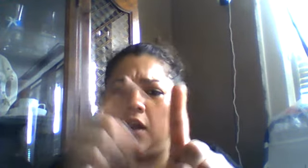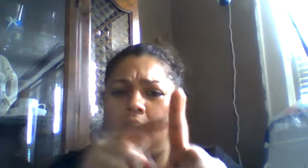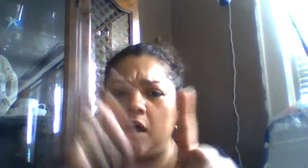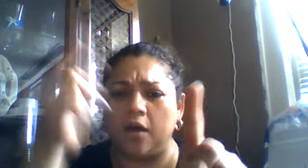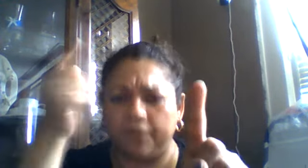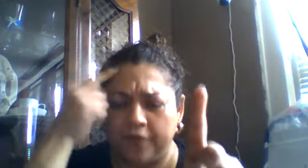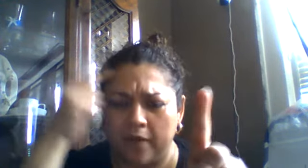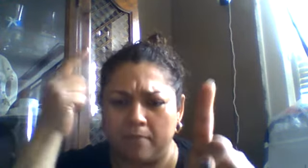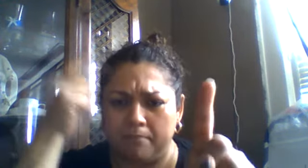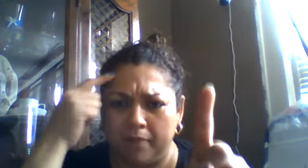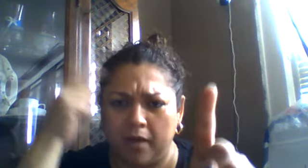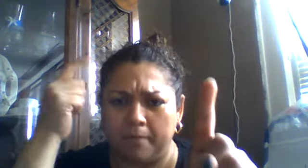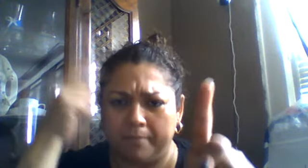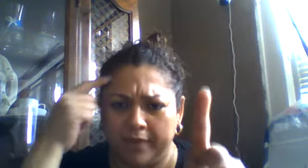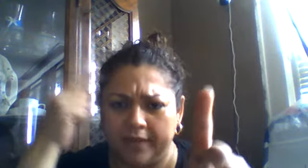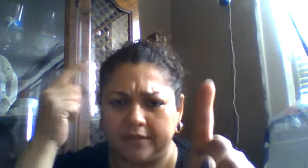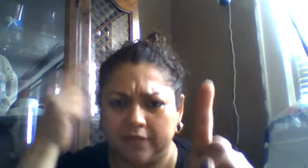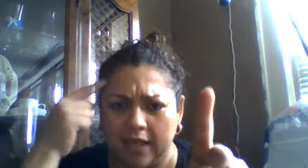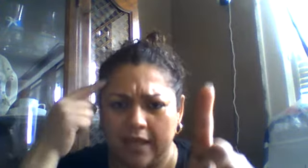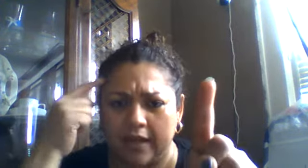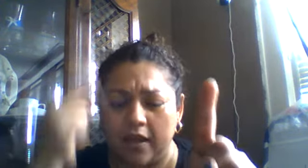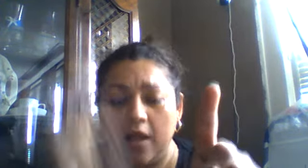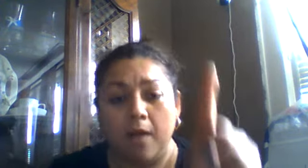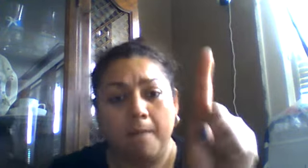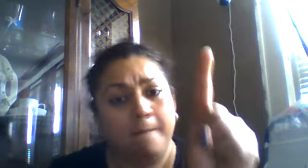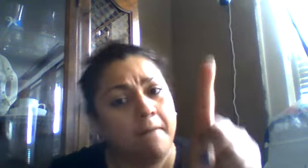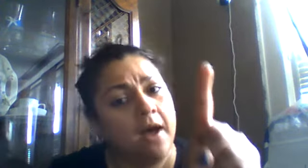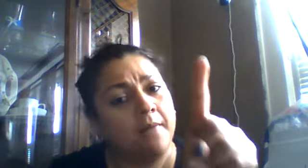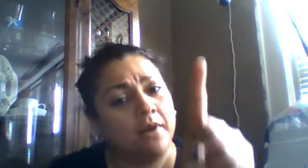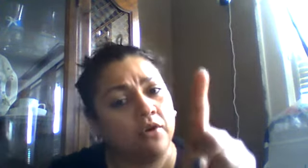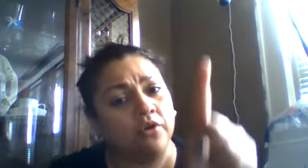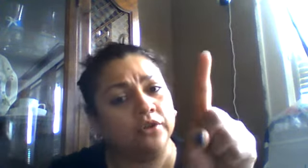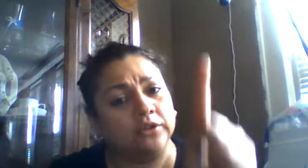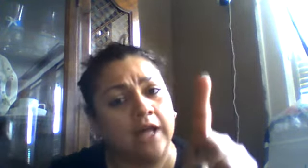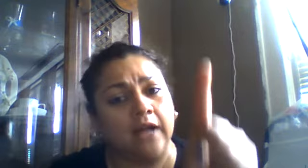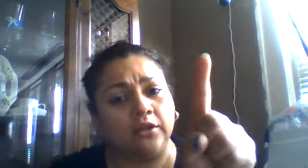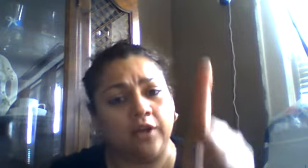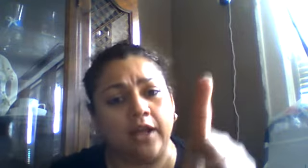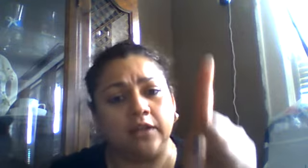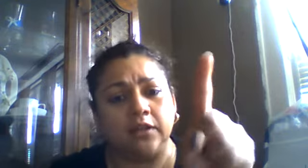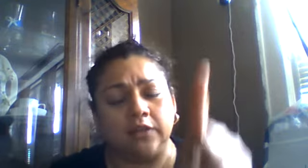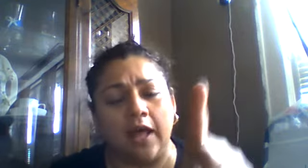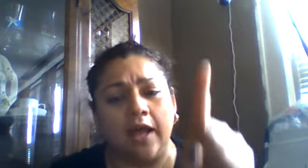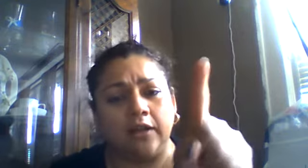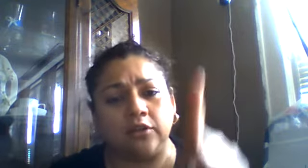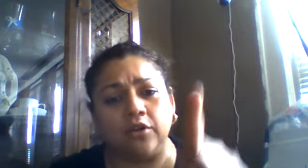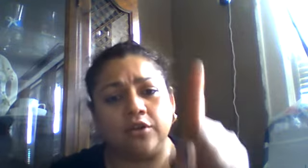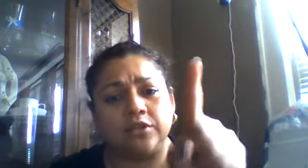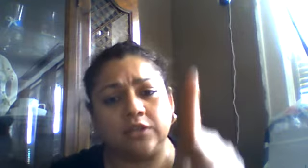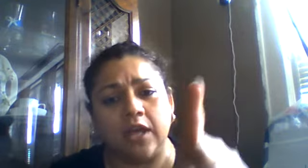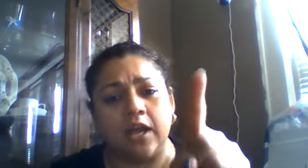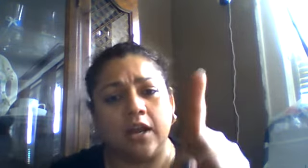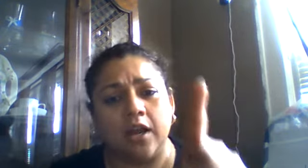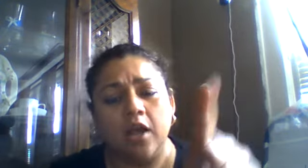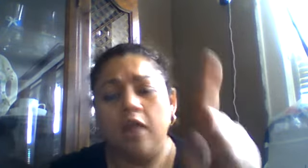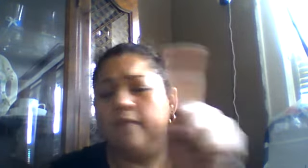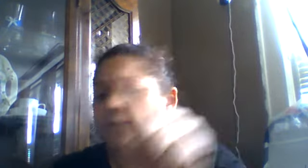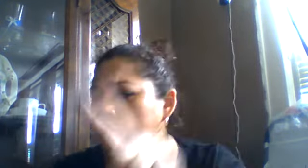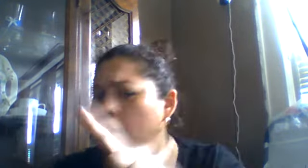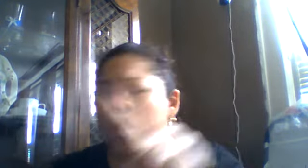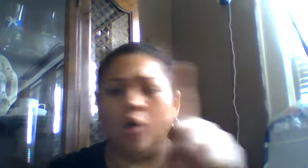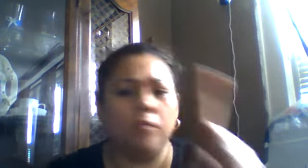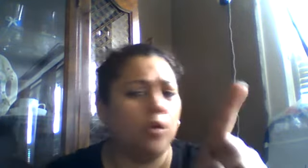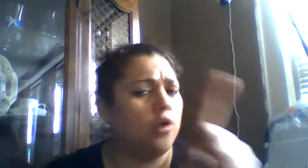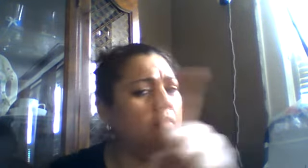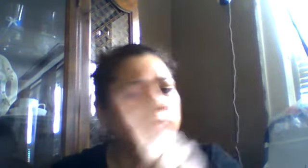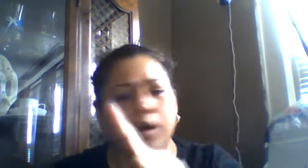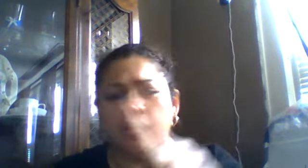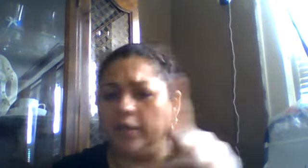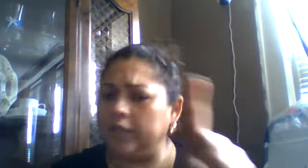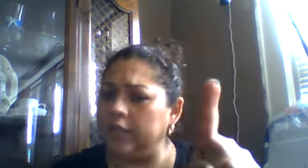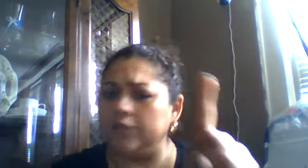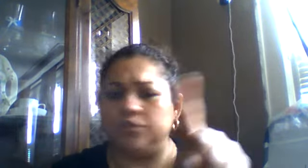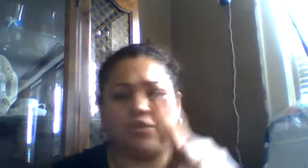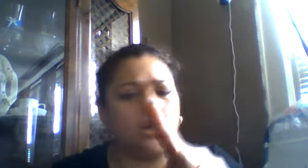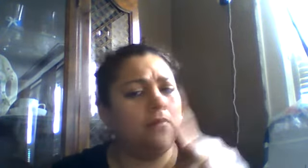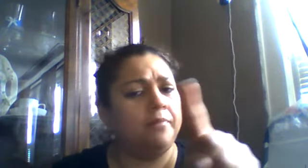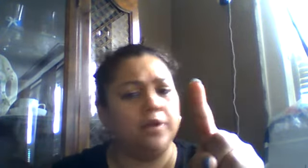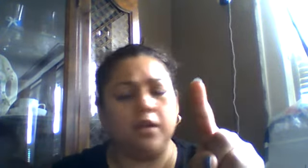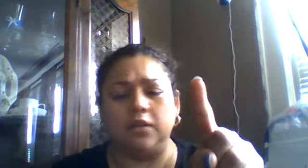off and bumped his head. Mama called the doctor and the doctor said, no more monkeys jumping on